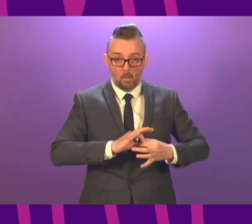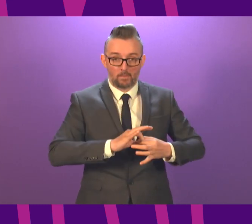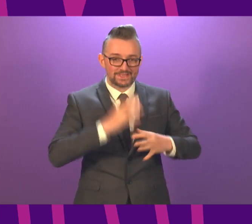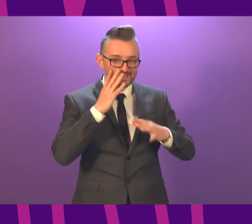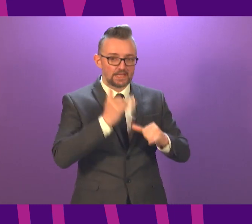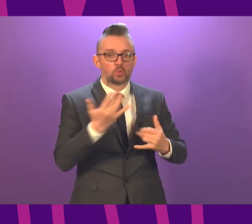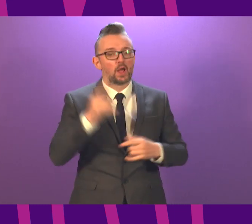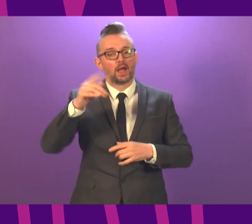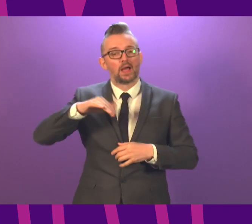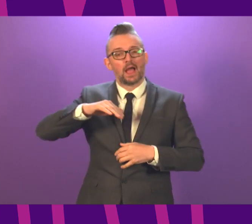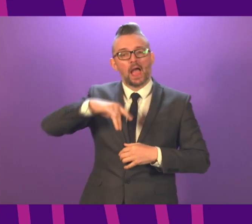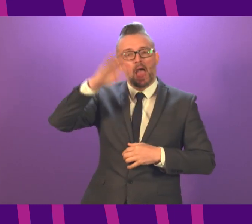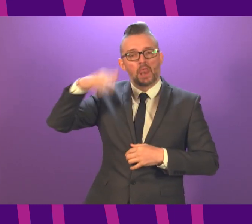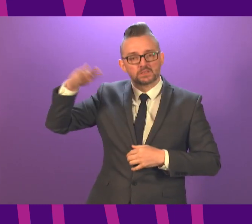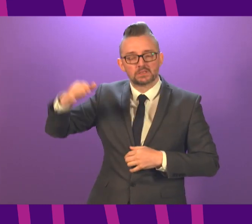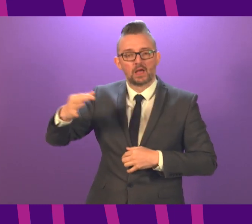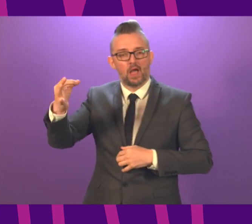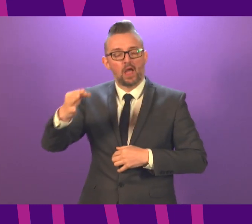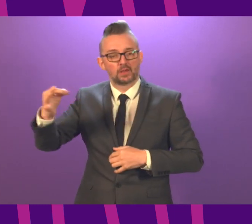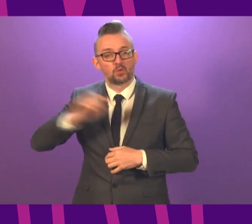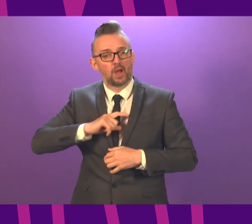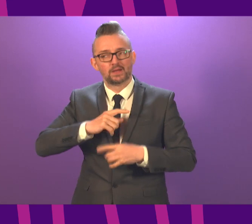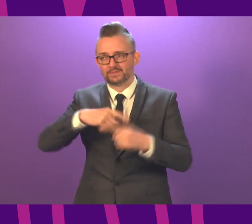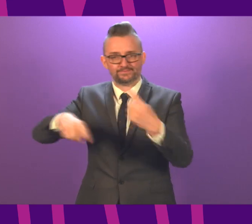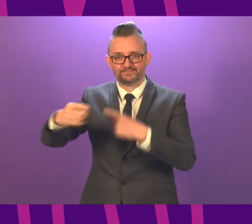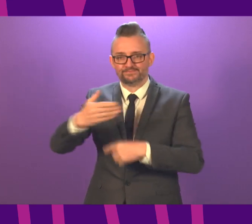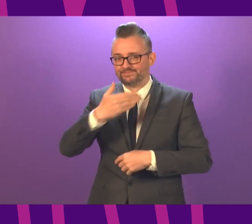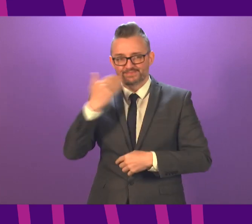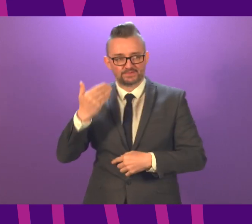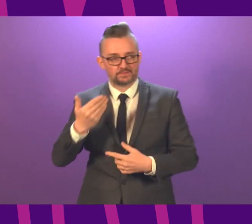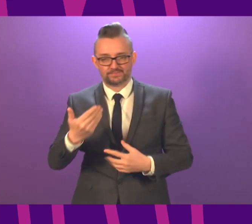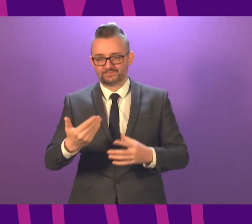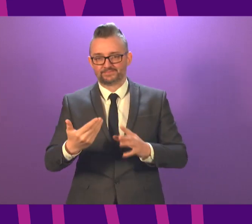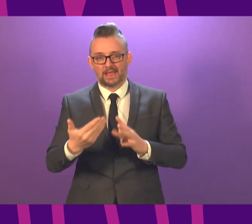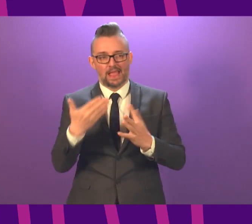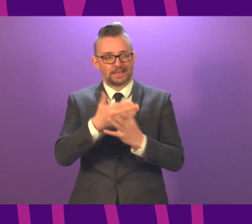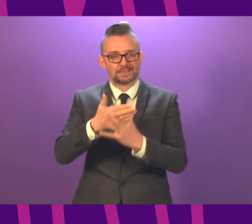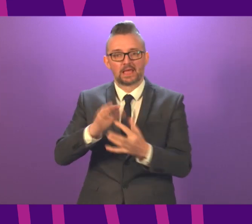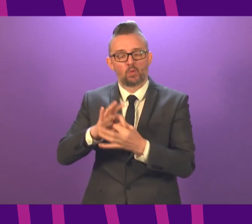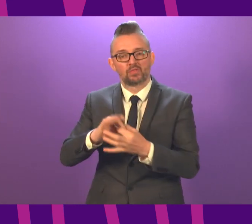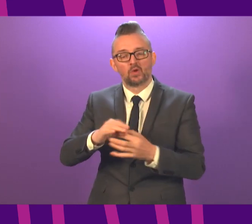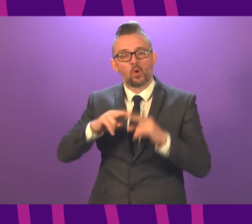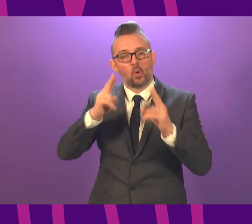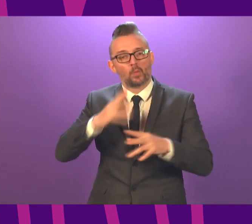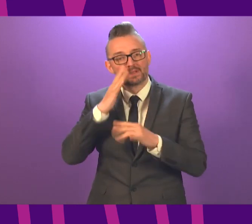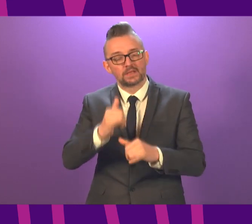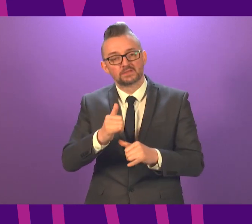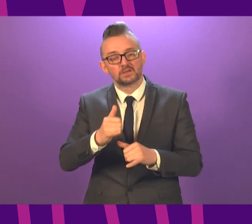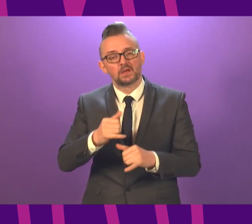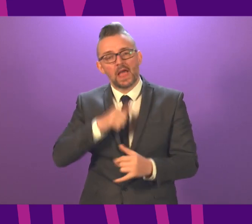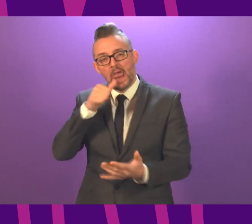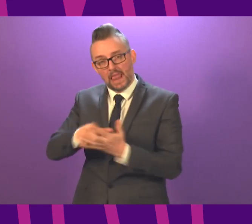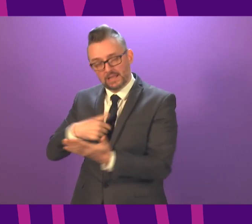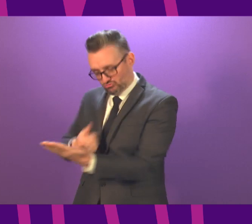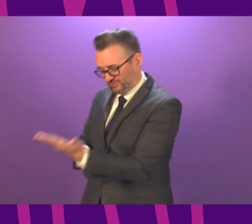Islands, where quite often people did not have access to home testing. I received a letter saying that more